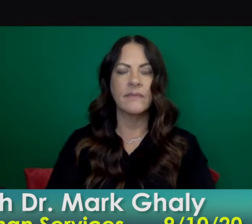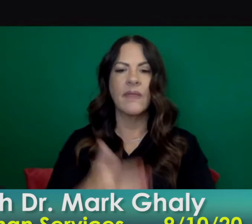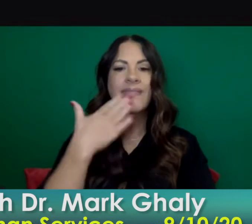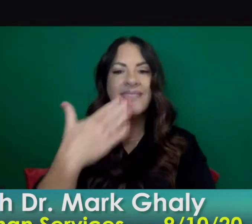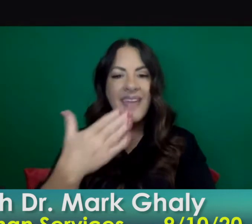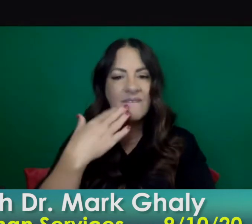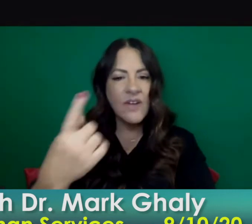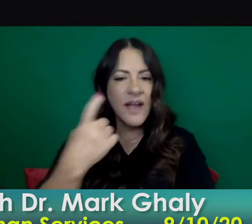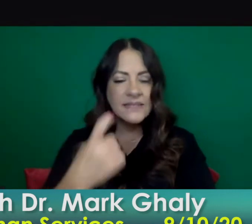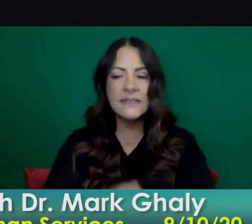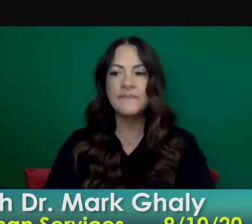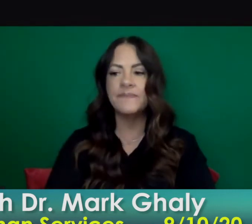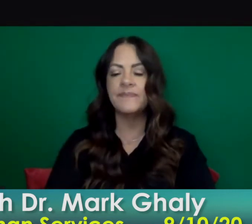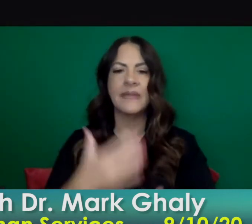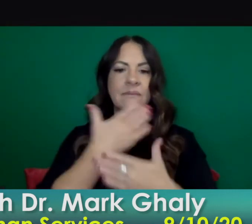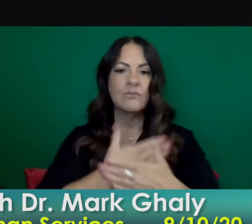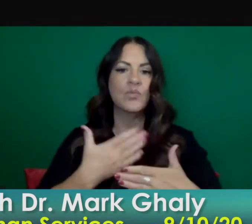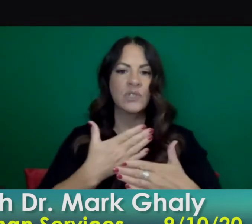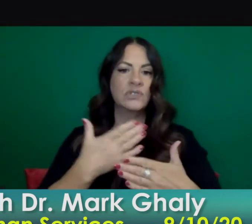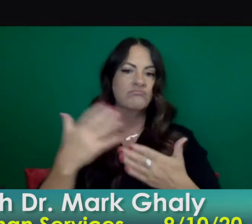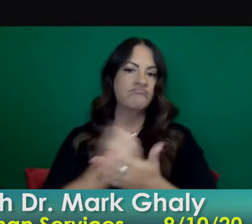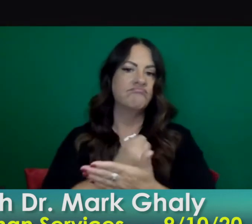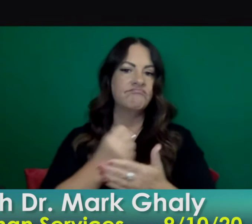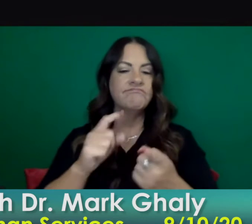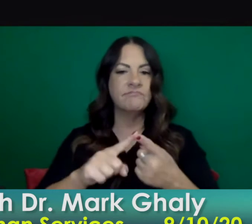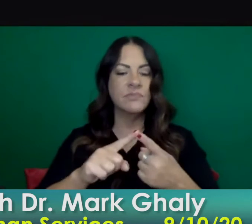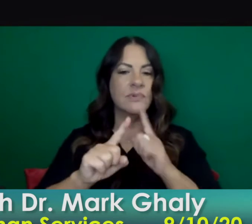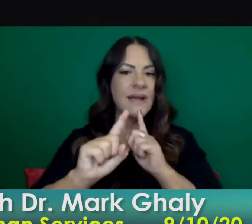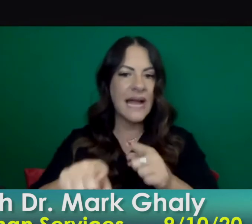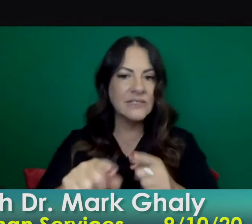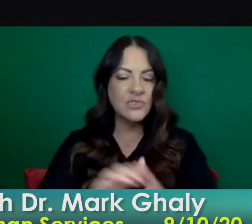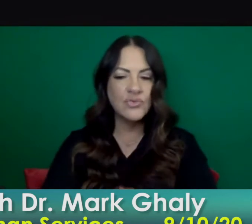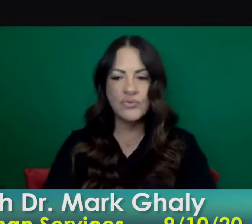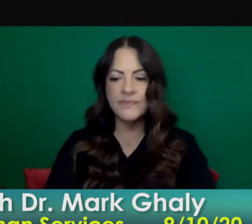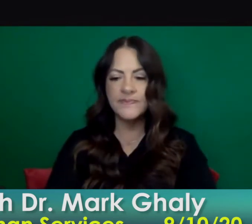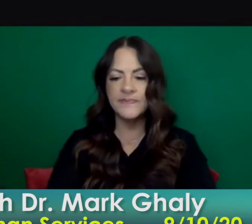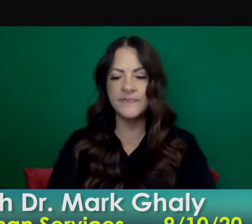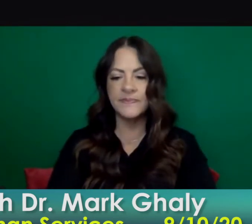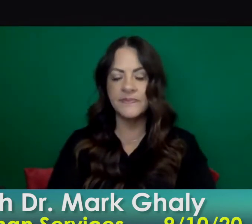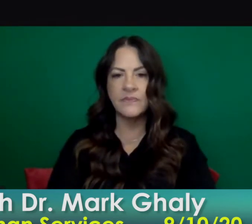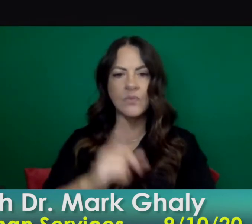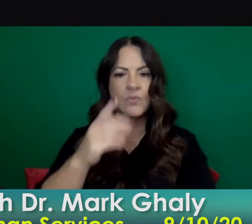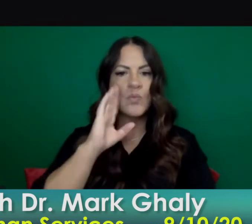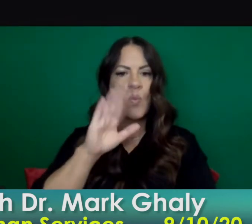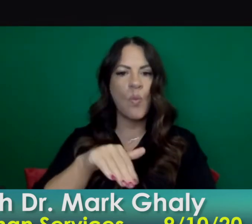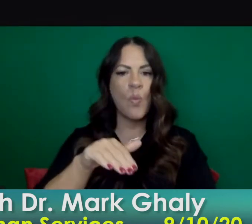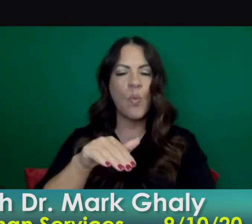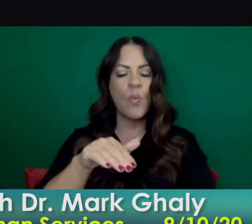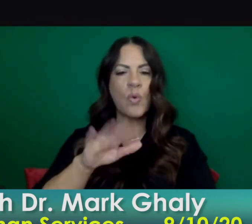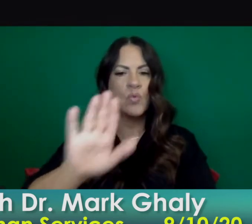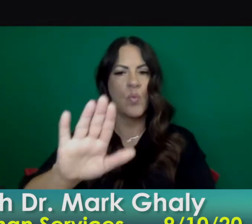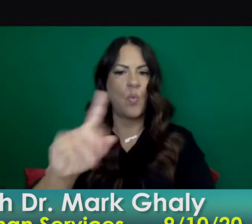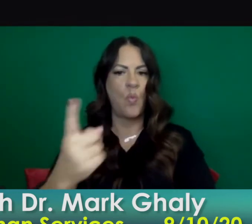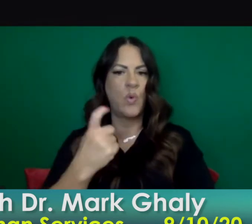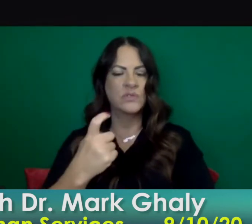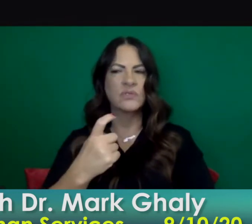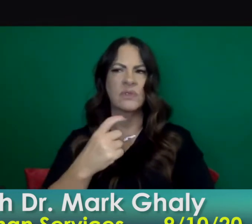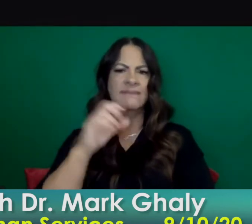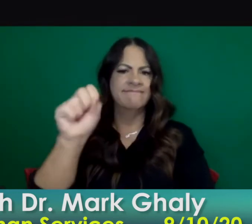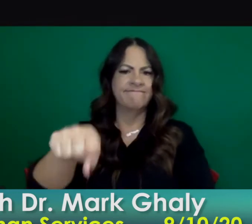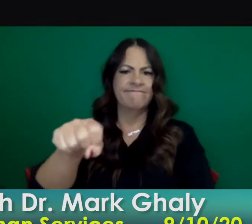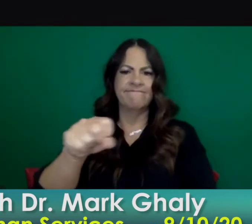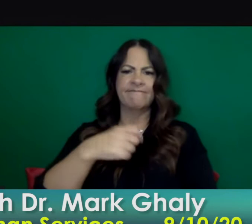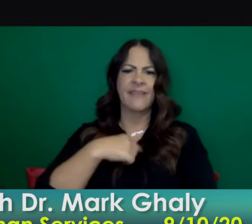for the question i really appreciate the opportunity to respond to that i um as you noted in your question uh certainly take this uh